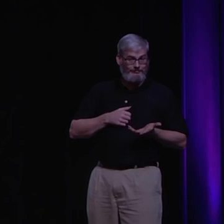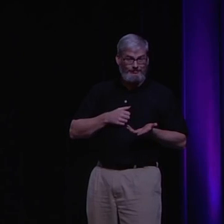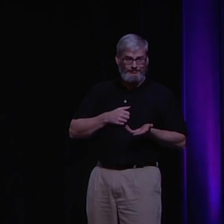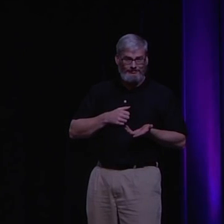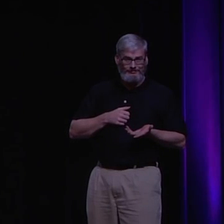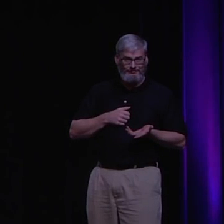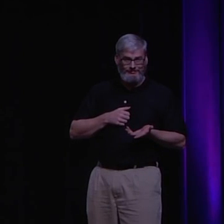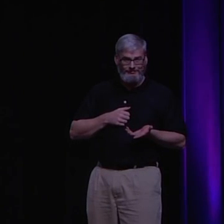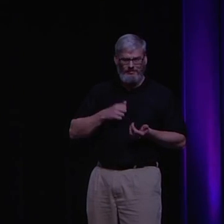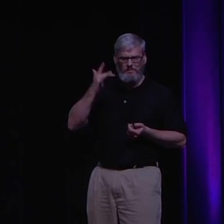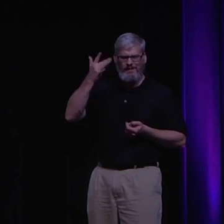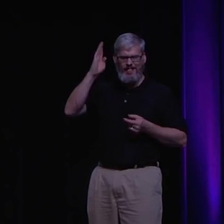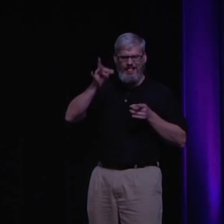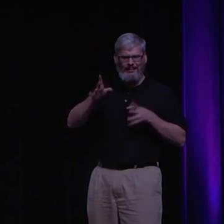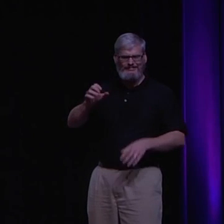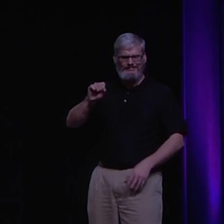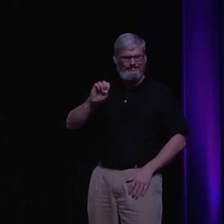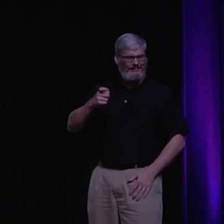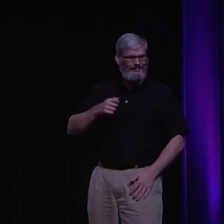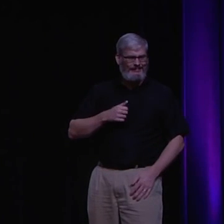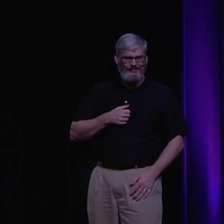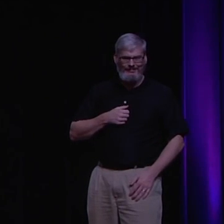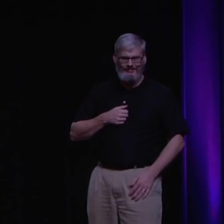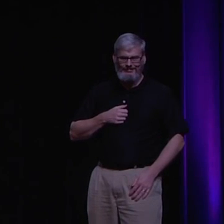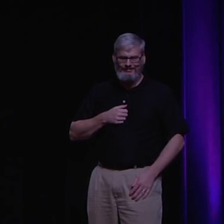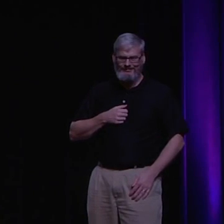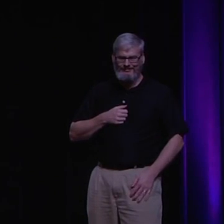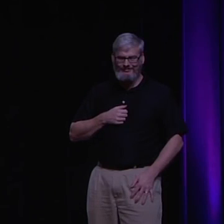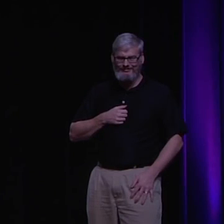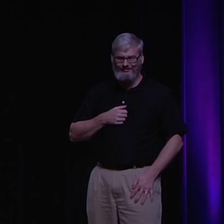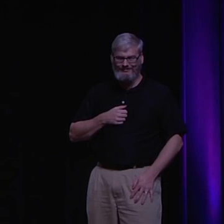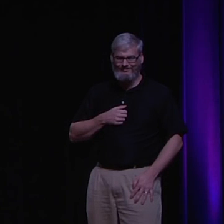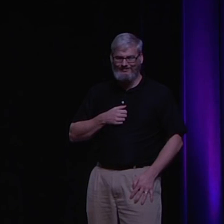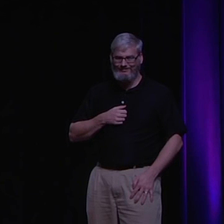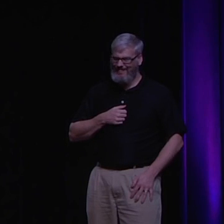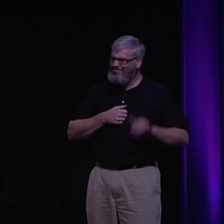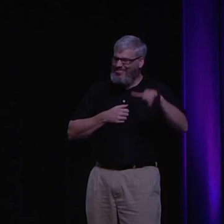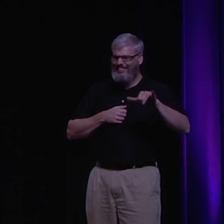Another one was, did Jesus have a wife? Another title was, why does God hate sex?